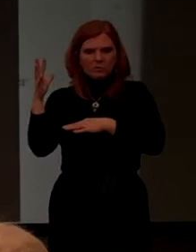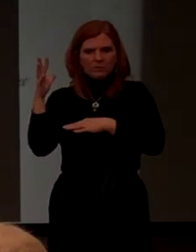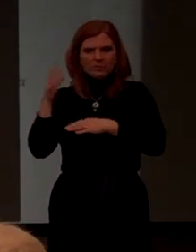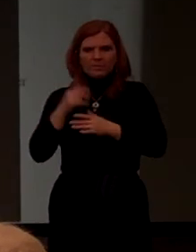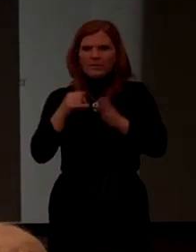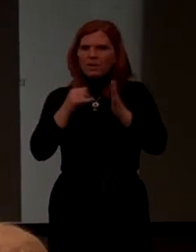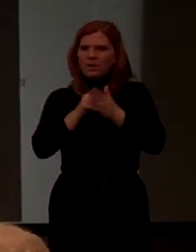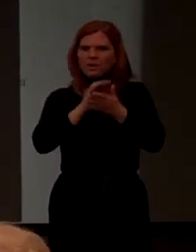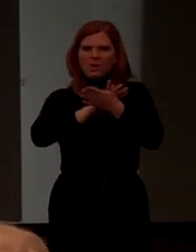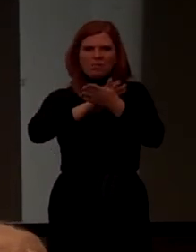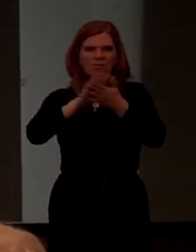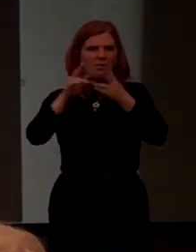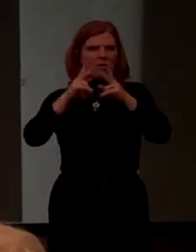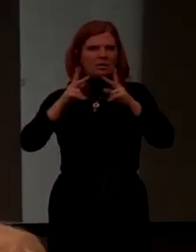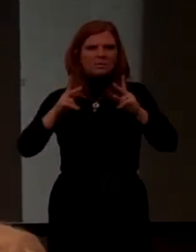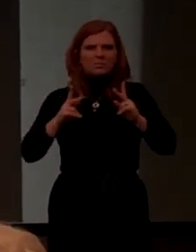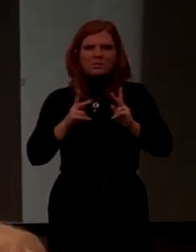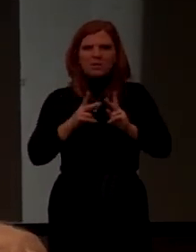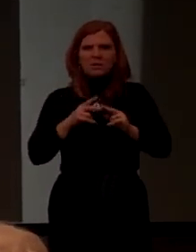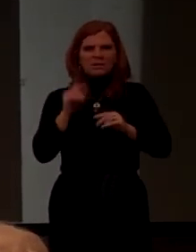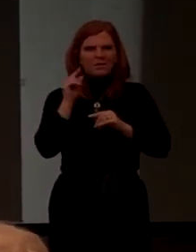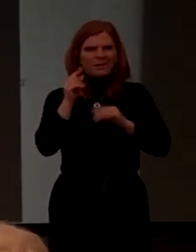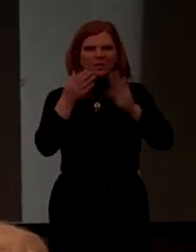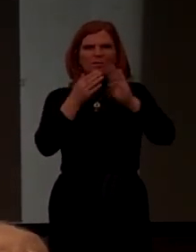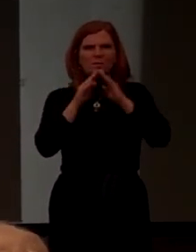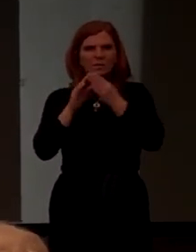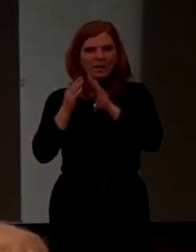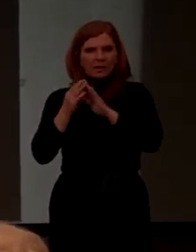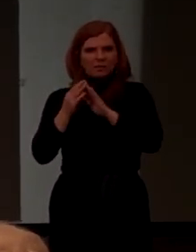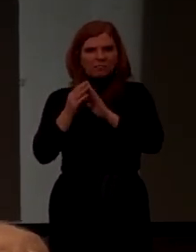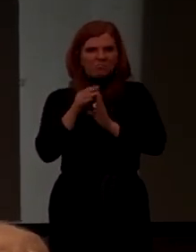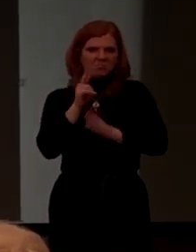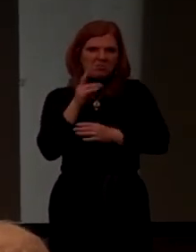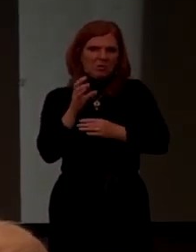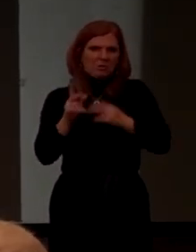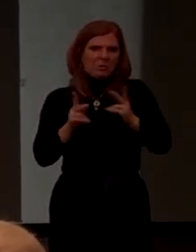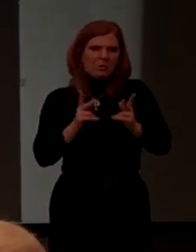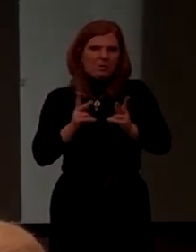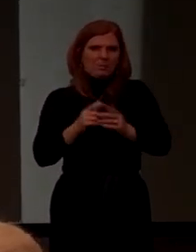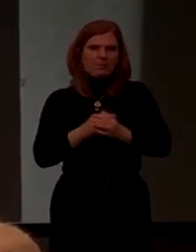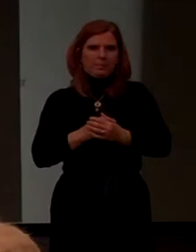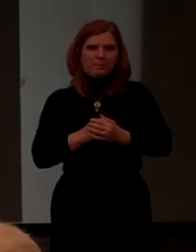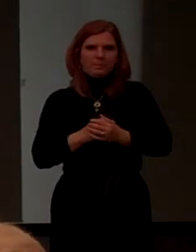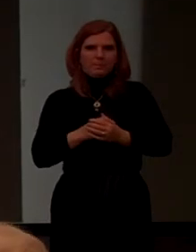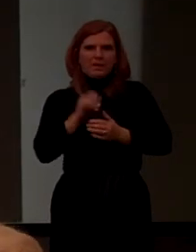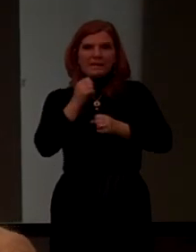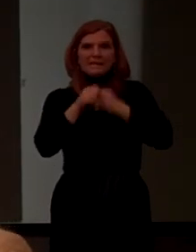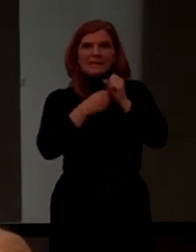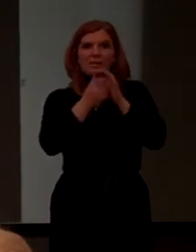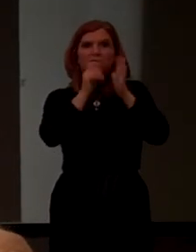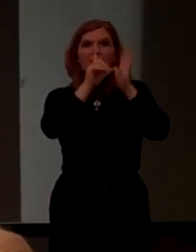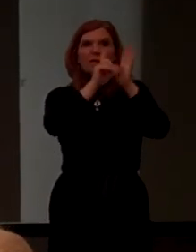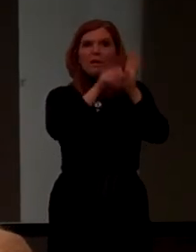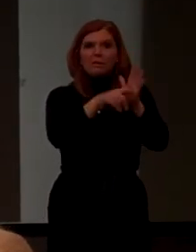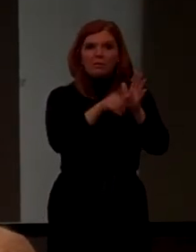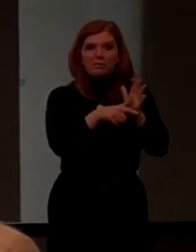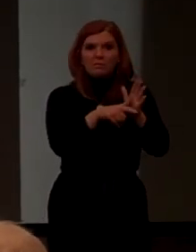It's a nice little place. It's a little village. A couple hundred people. Ten years later,